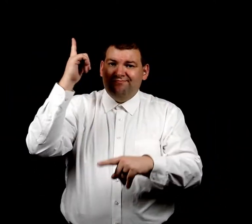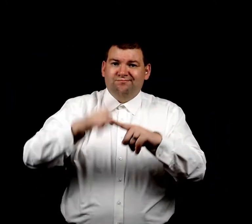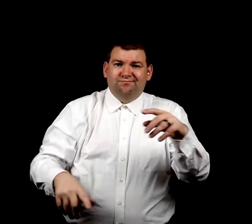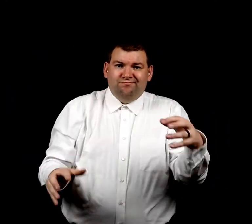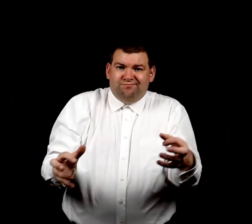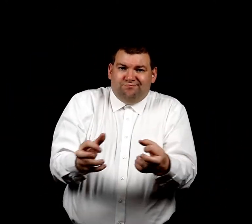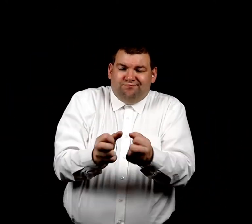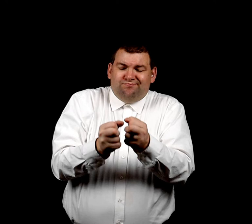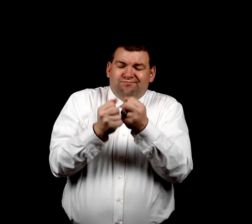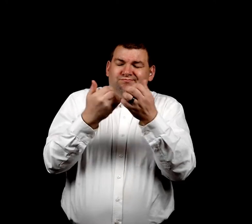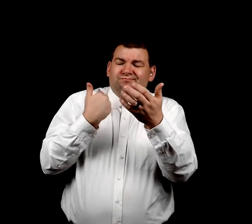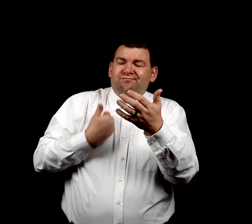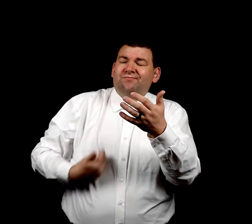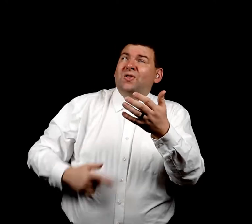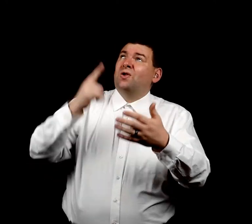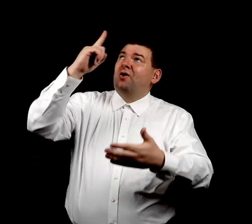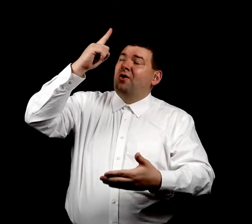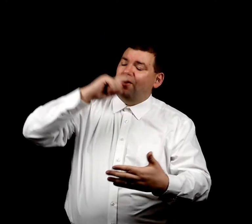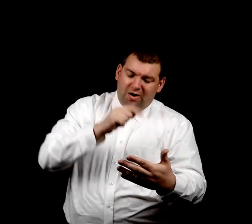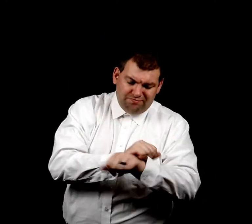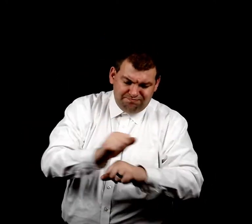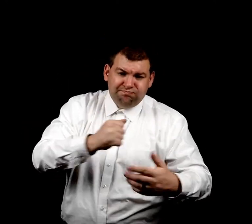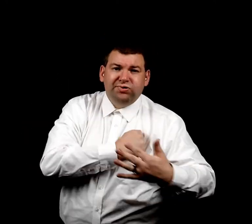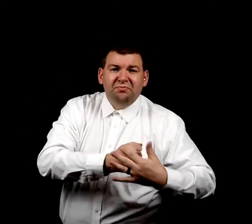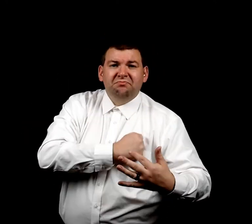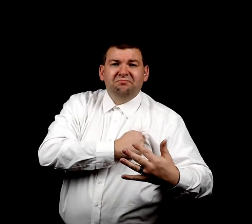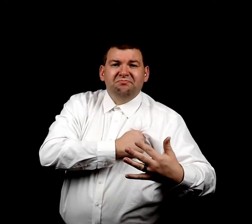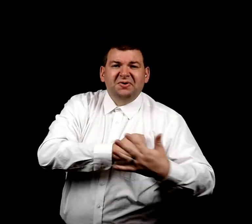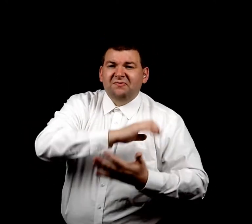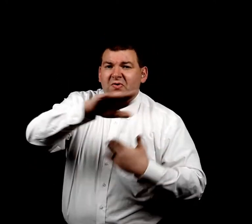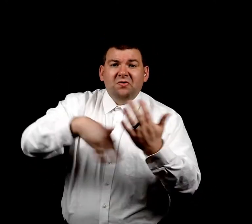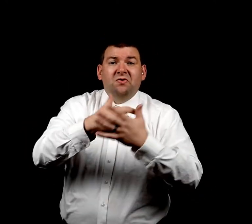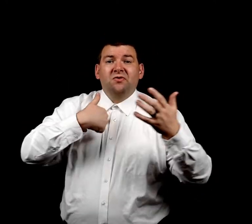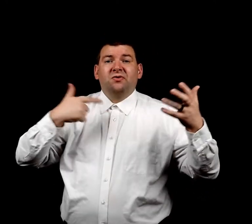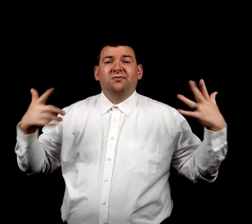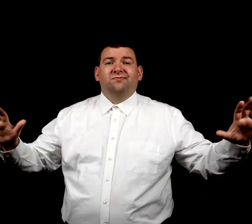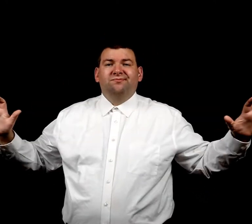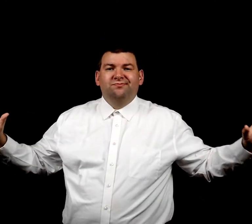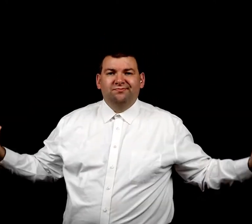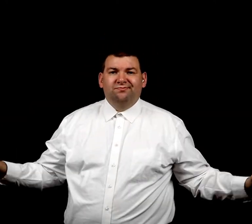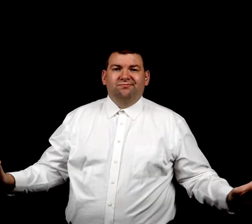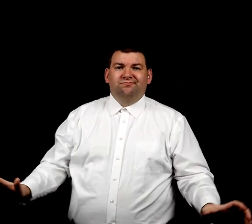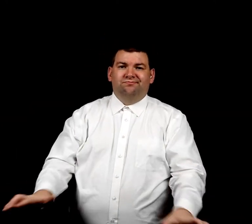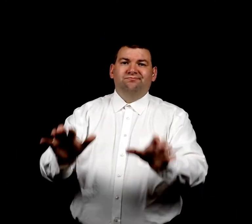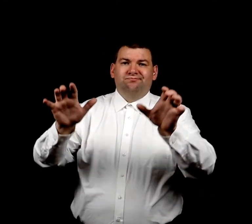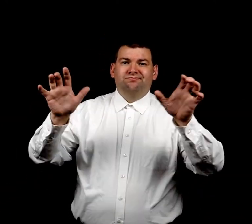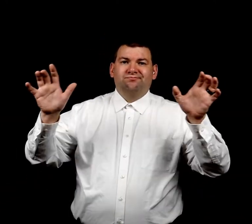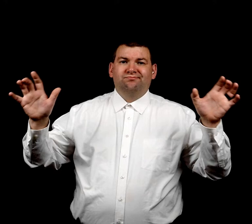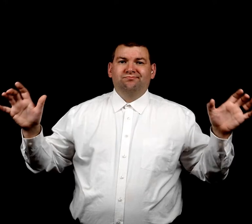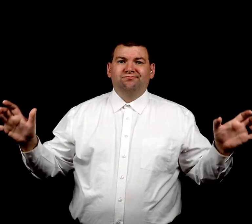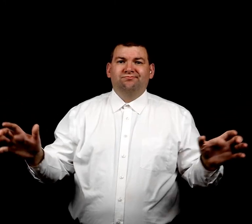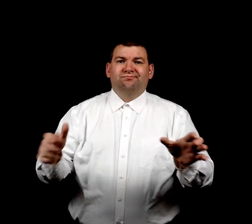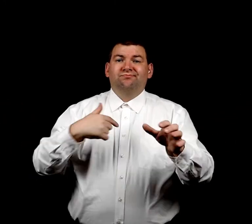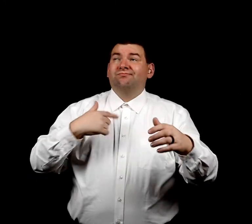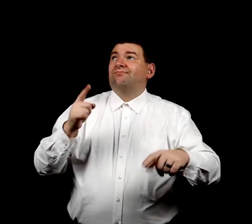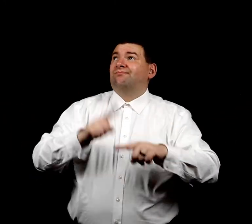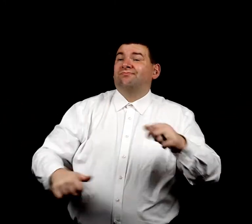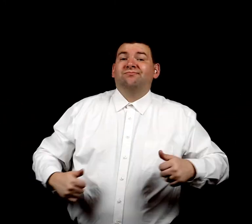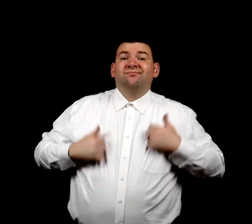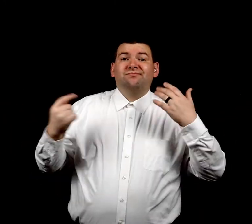arms to hold me You're the heartbeat of all I do I can't